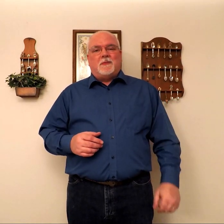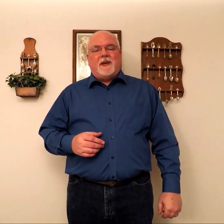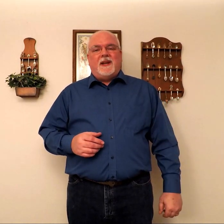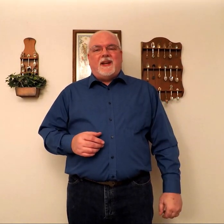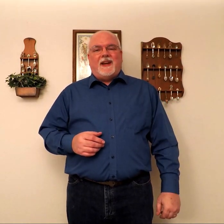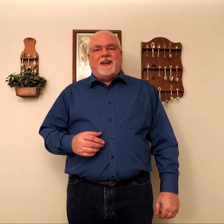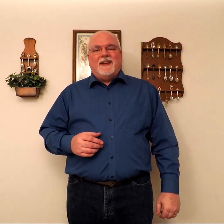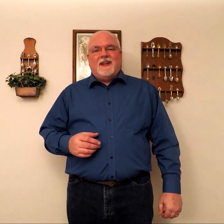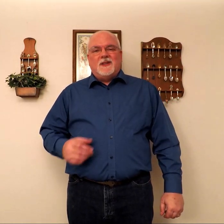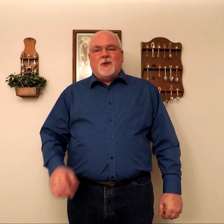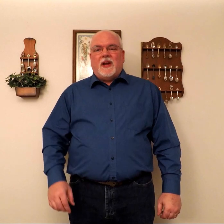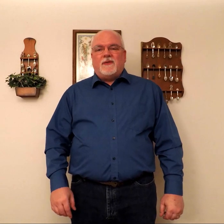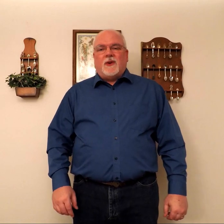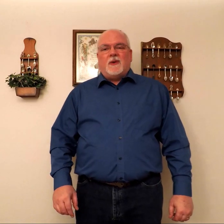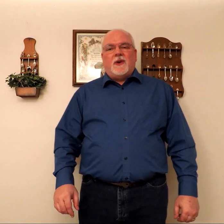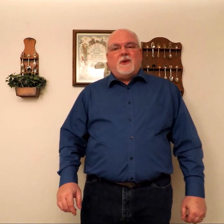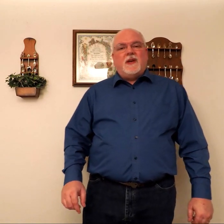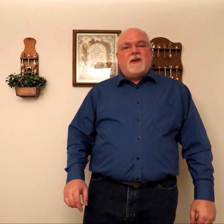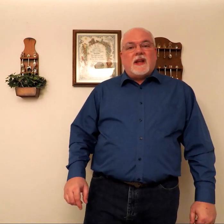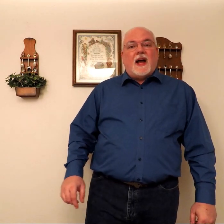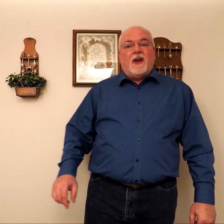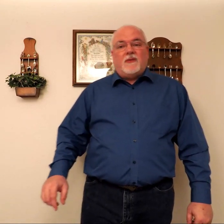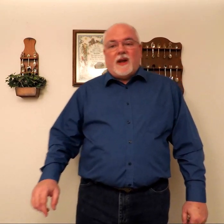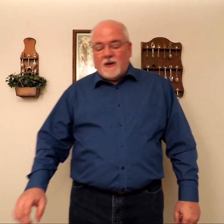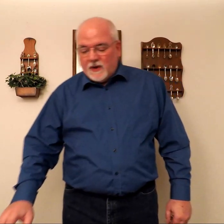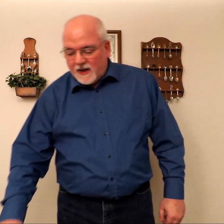speed ahead. So without further ado, here's I'll Fly Away.